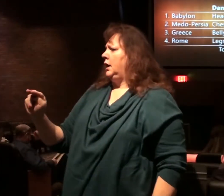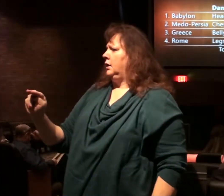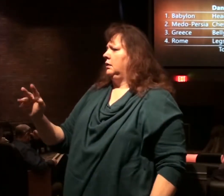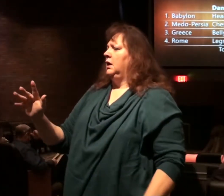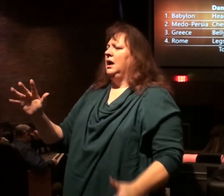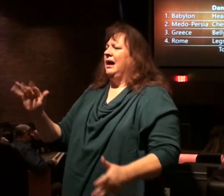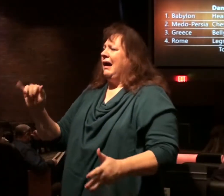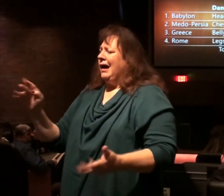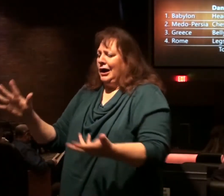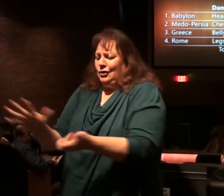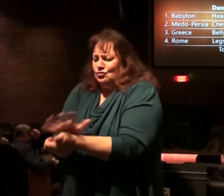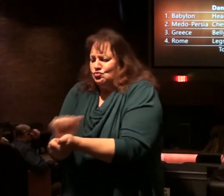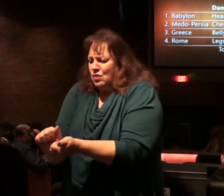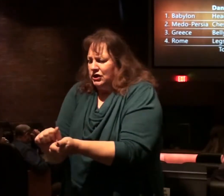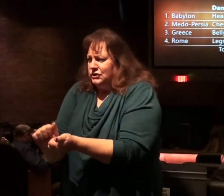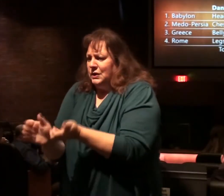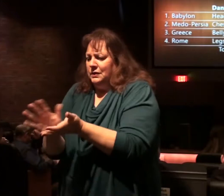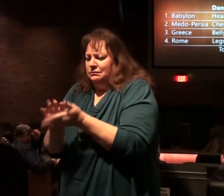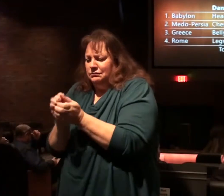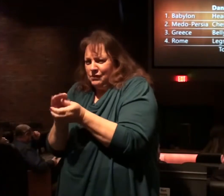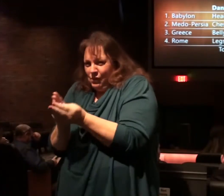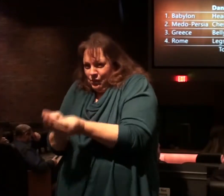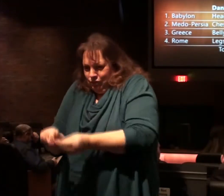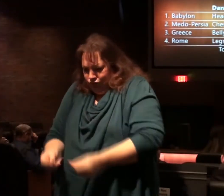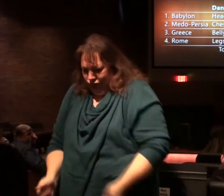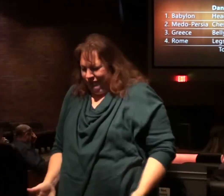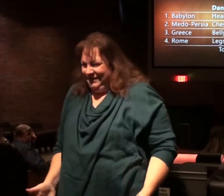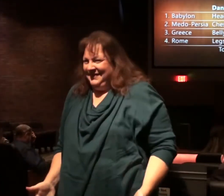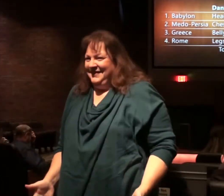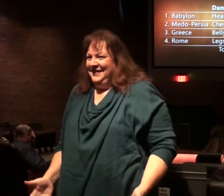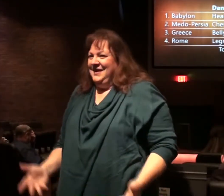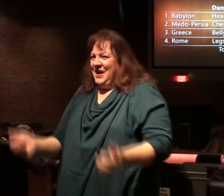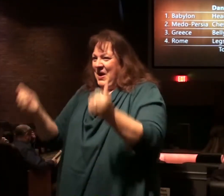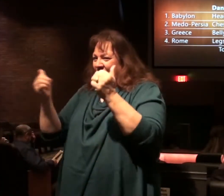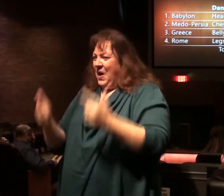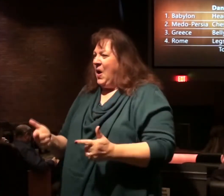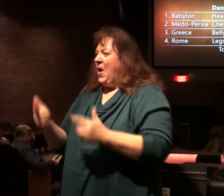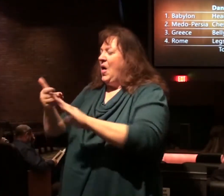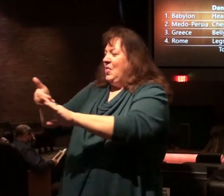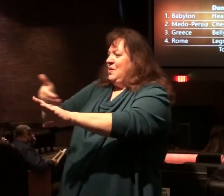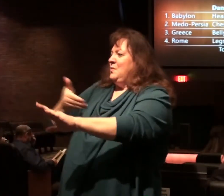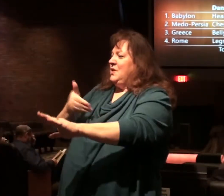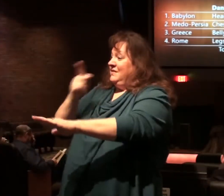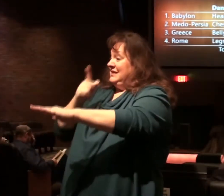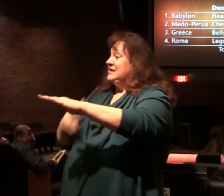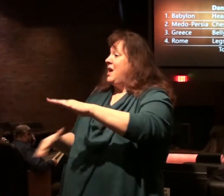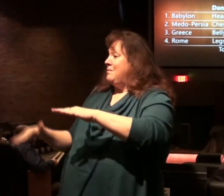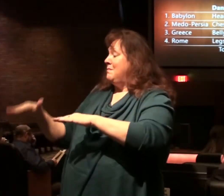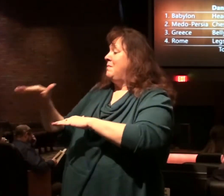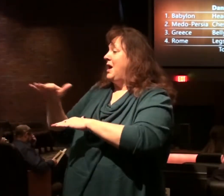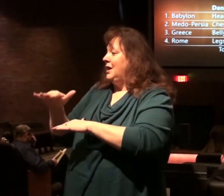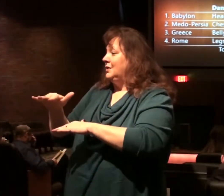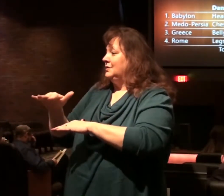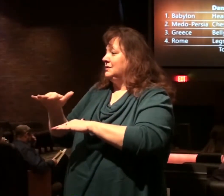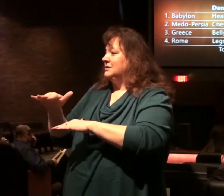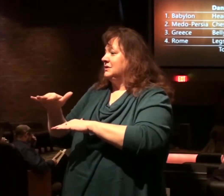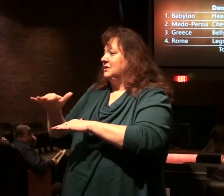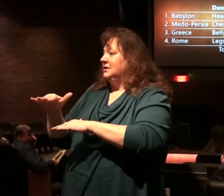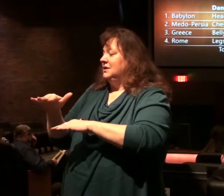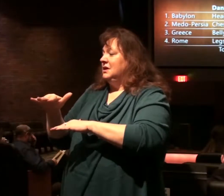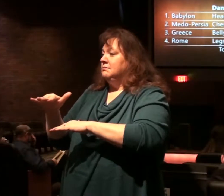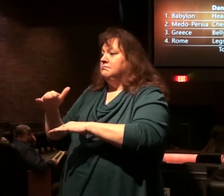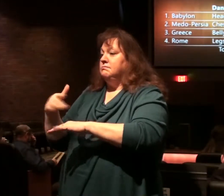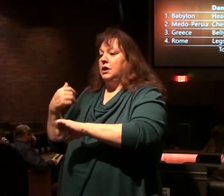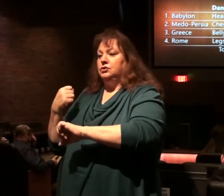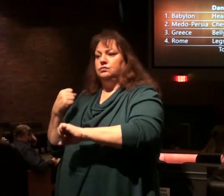crushes and shatters all the previous empires. It outshines in its